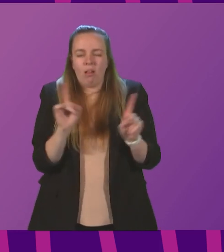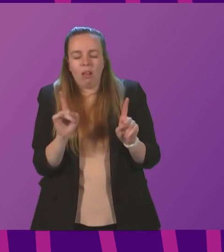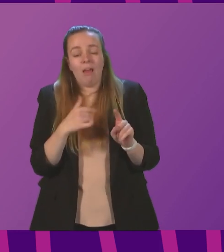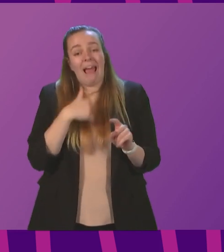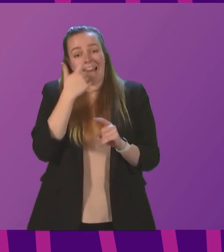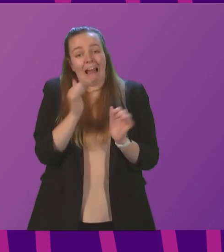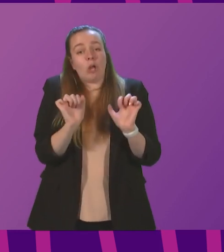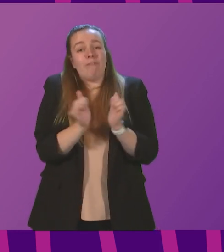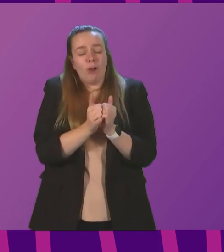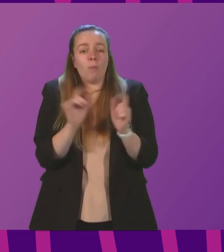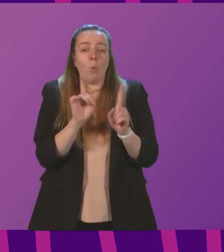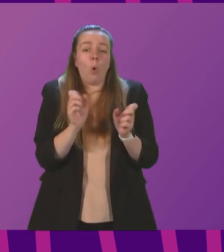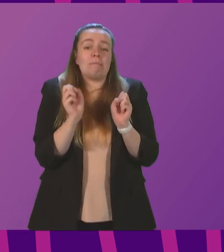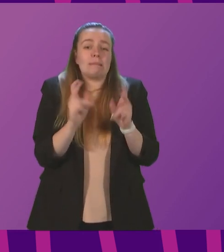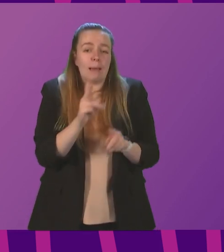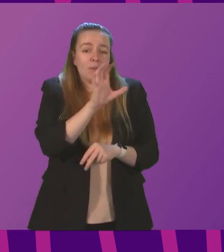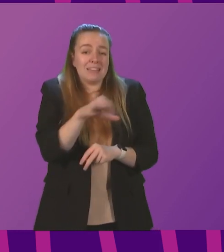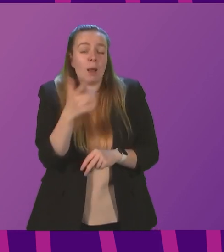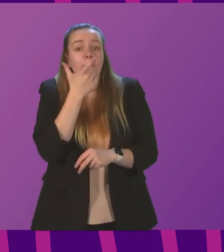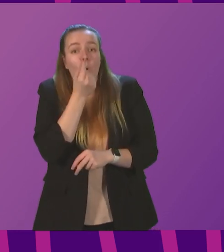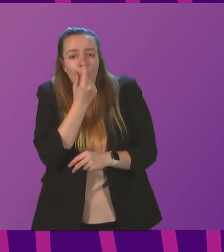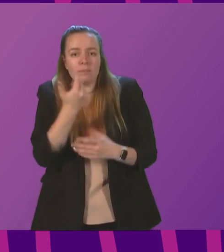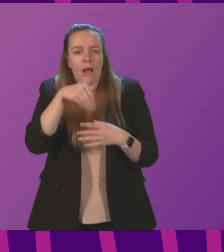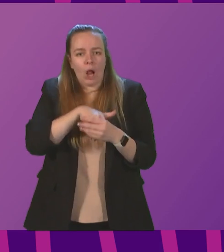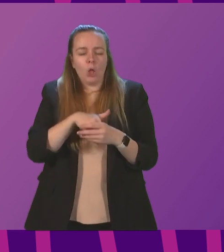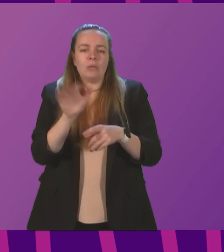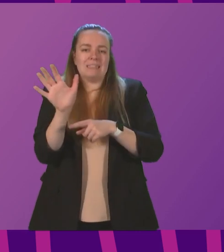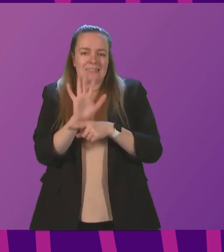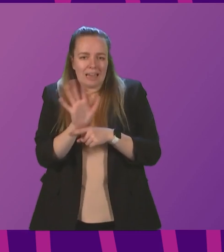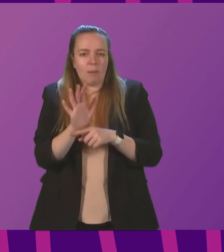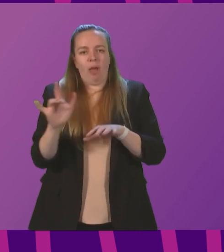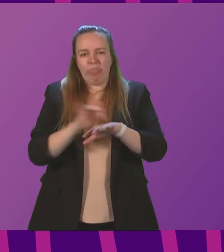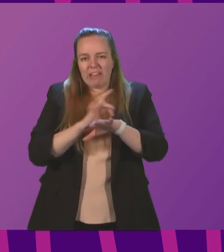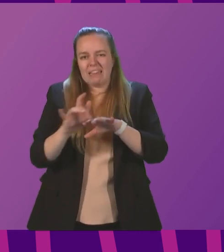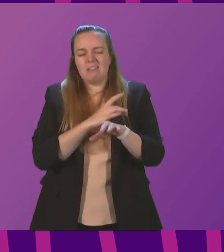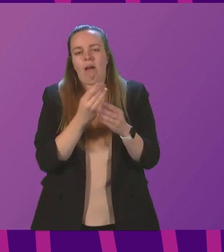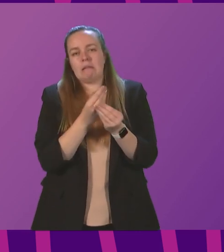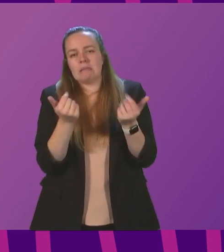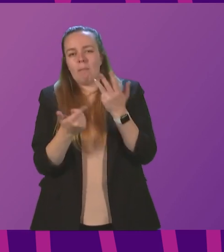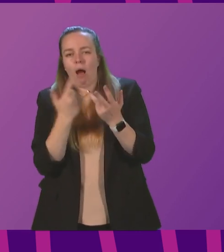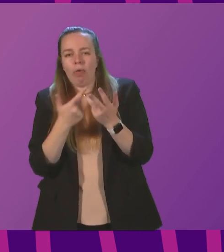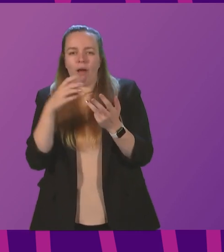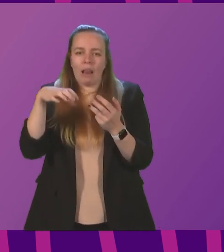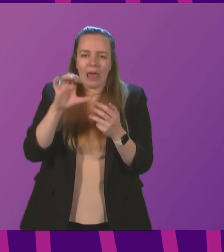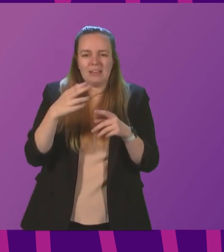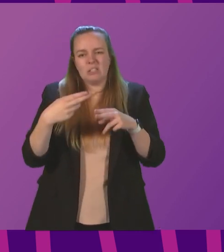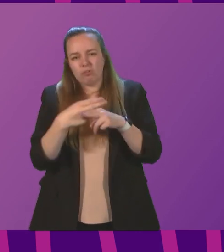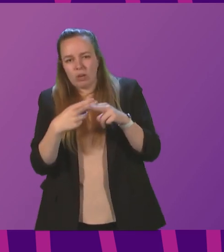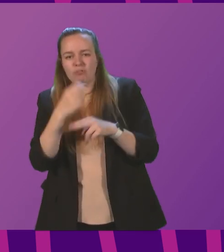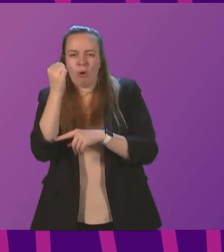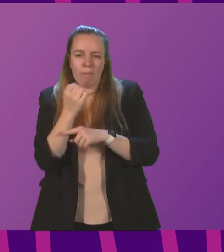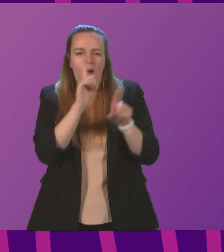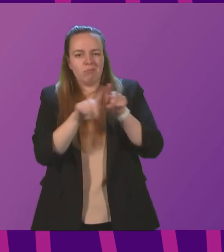I can confirm that the kinds of settings that might be in scope would be indoor cinemas, theatres and some other licensed and hospitality premises.